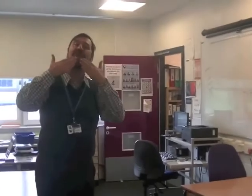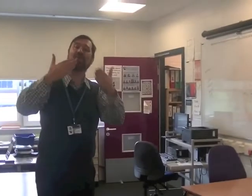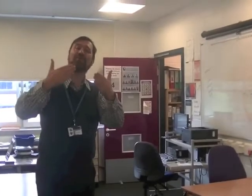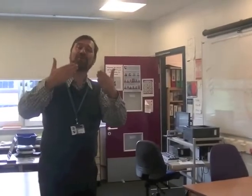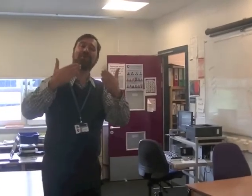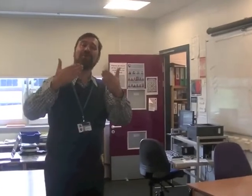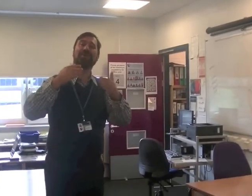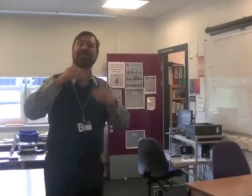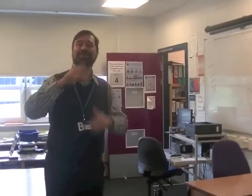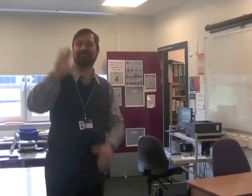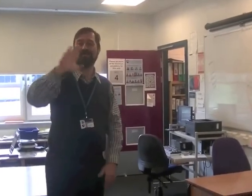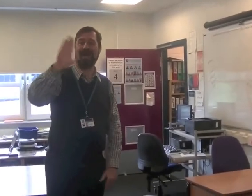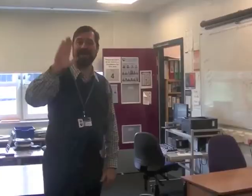Thank you. Bye.